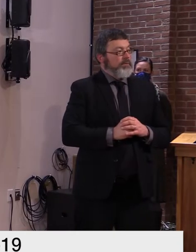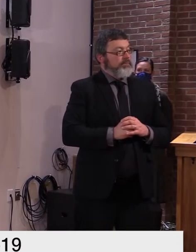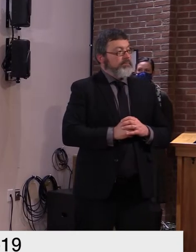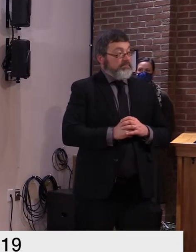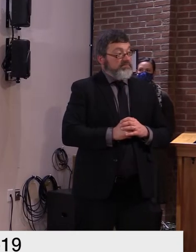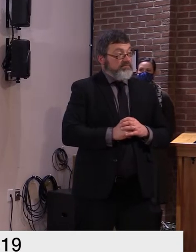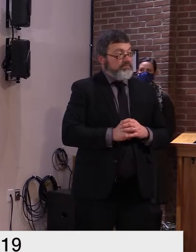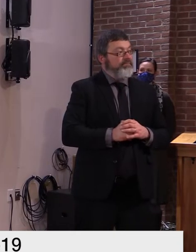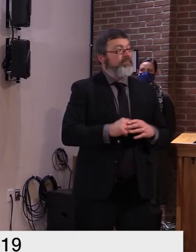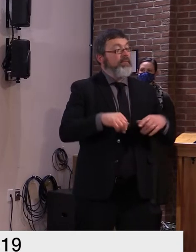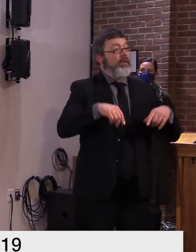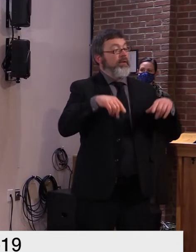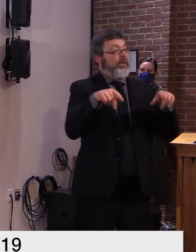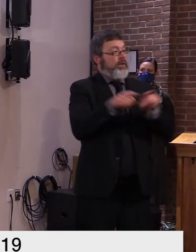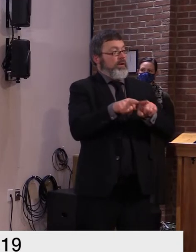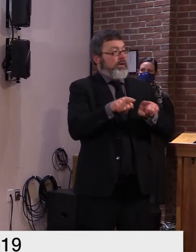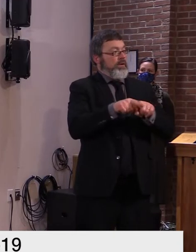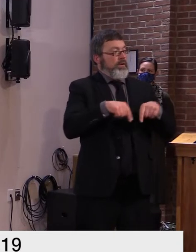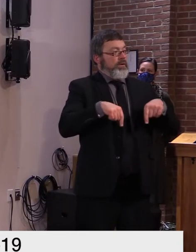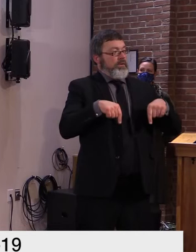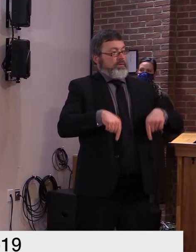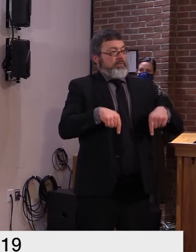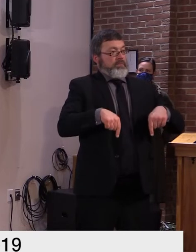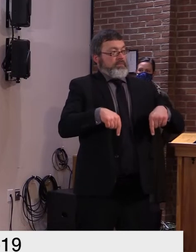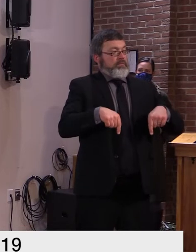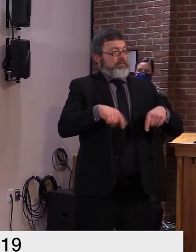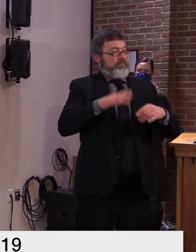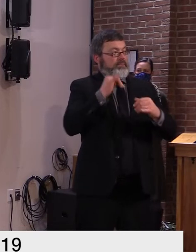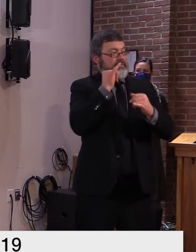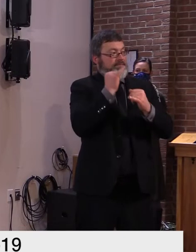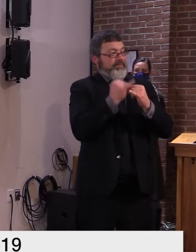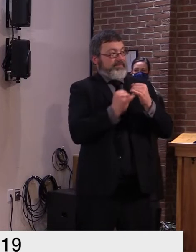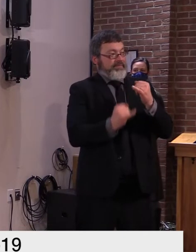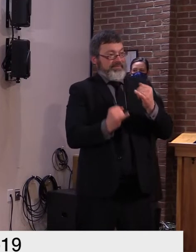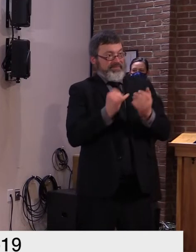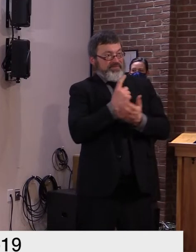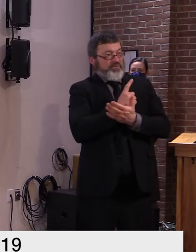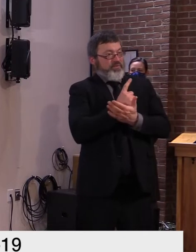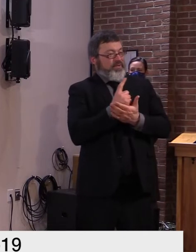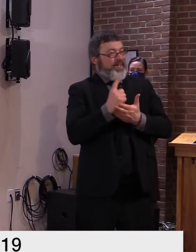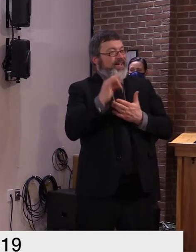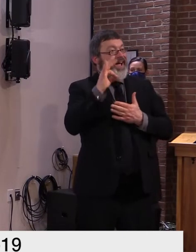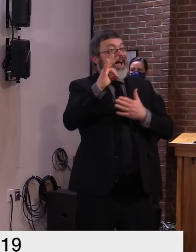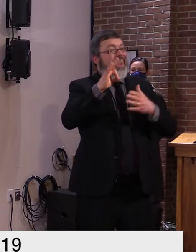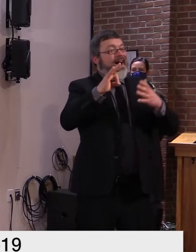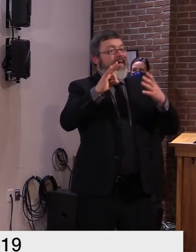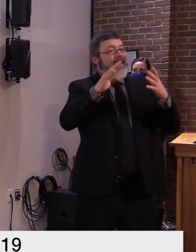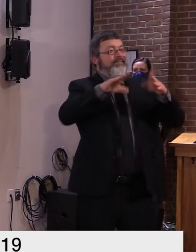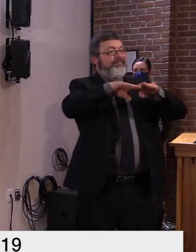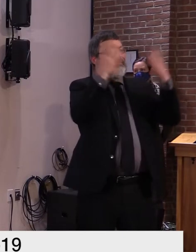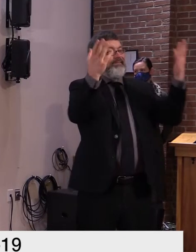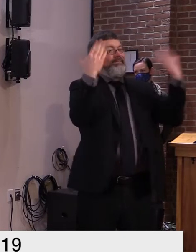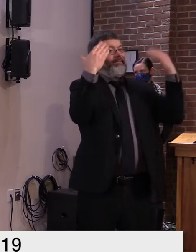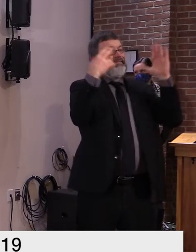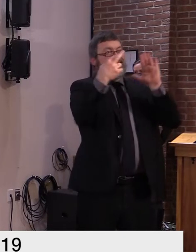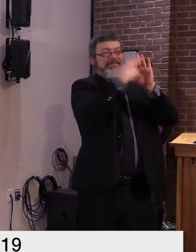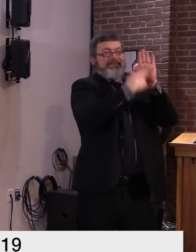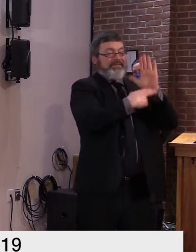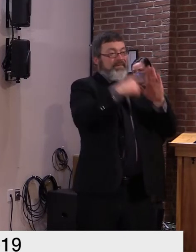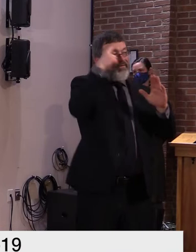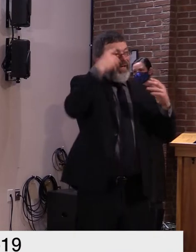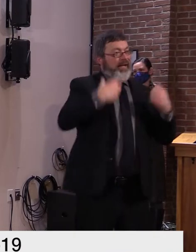the yearly period for individuals to sign up for health insurance coverage uh that coverage uh through the vermont